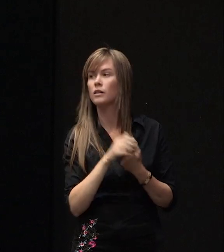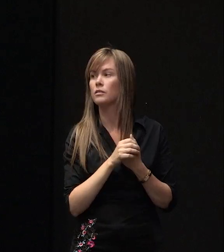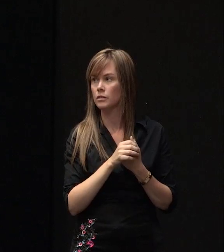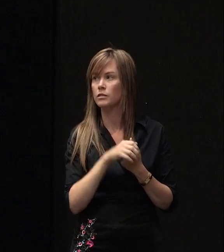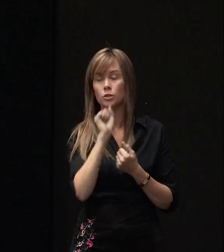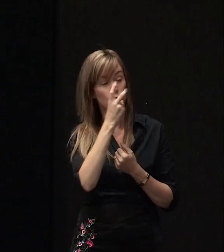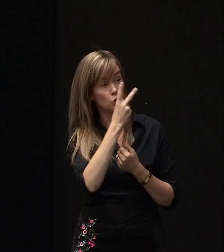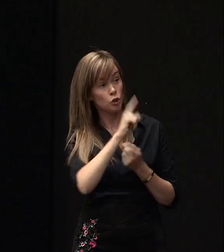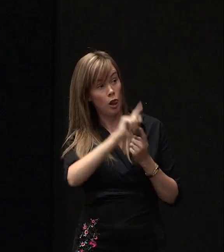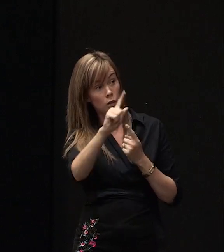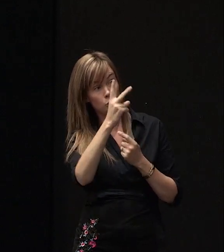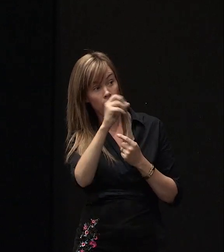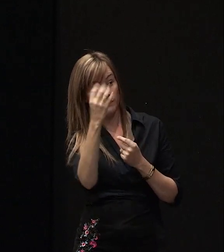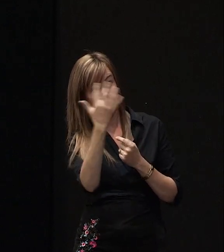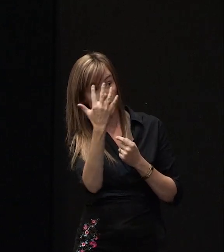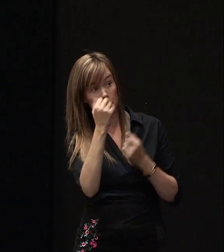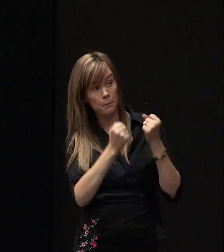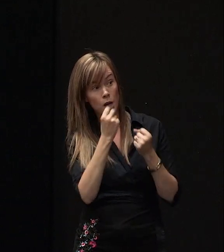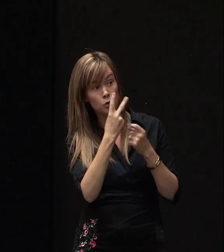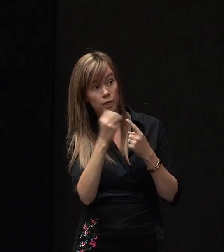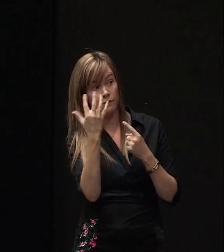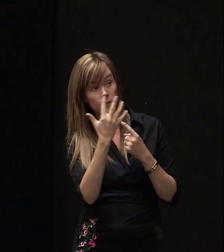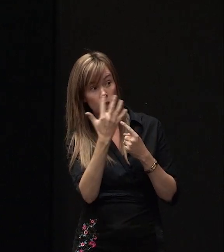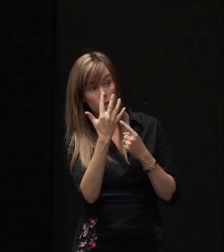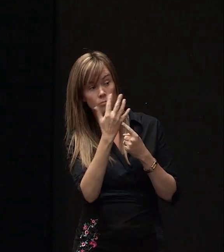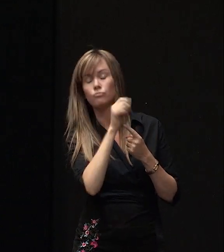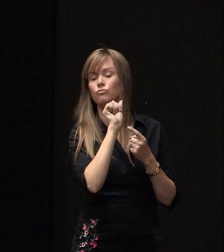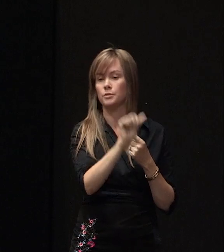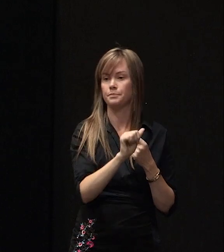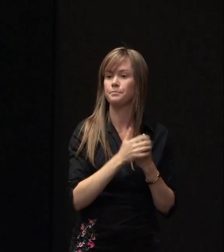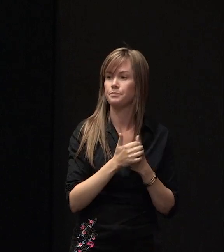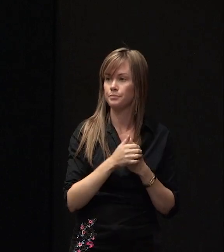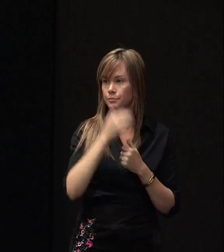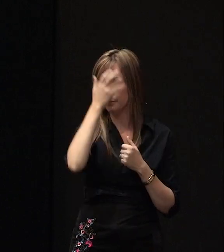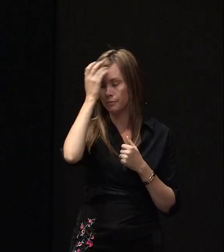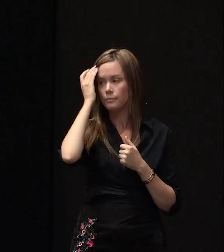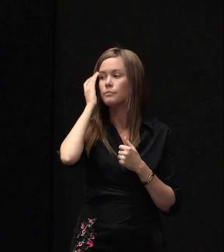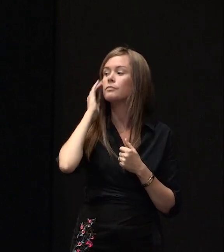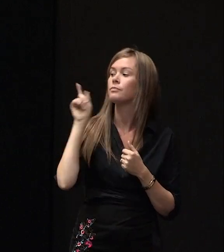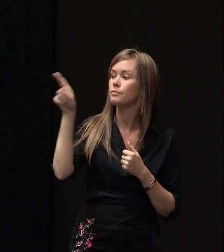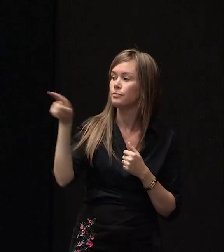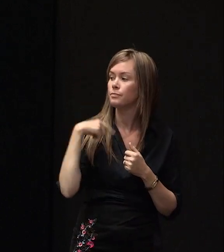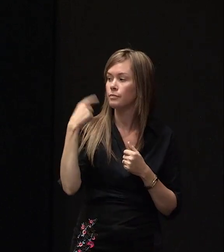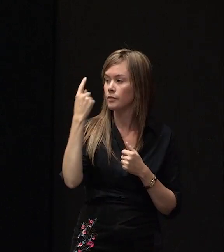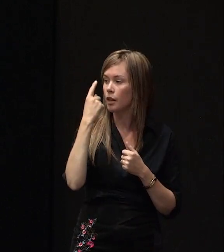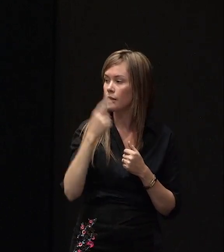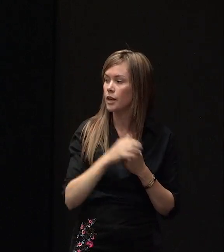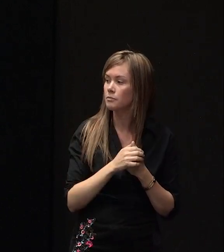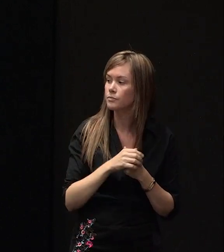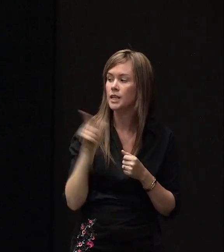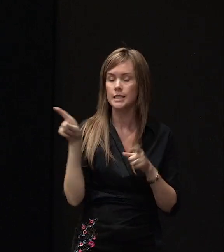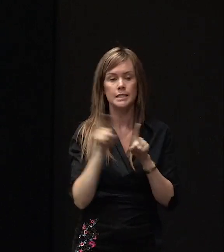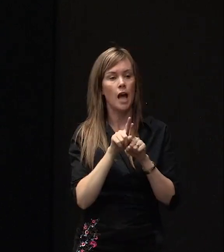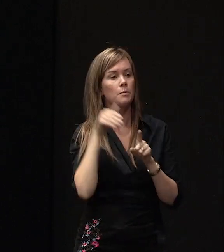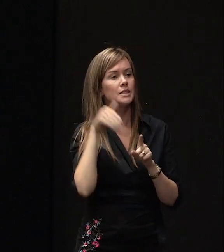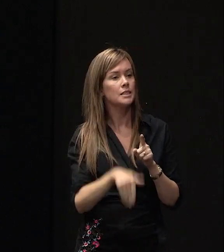Mike, it's 2015 isn't it March 2015? Correct, okay. think too Roger the other thing, Southern Responses are doing exactly the